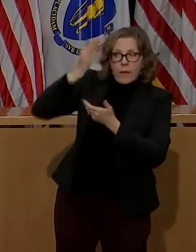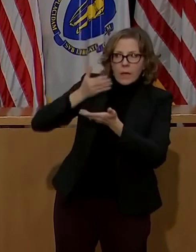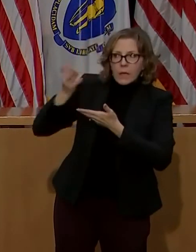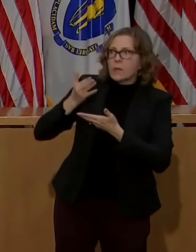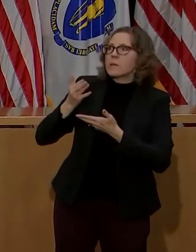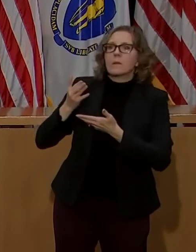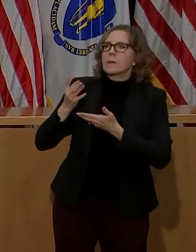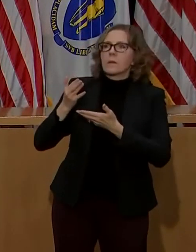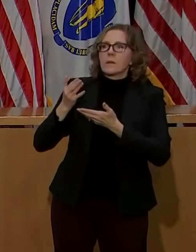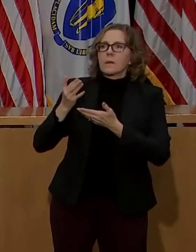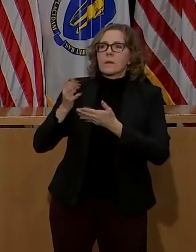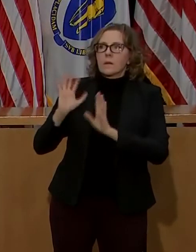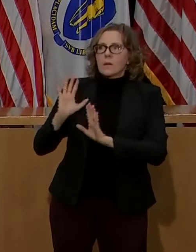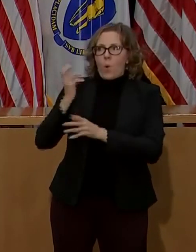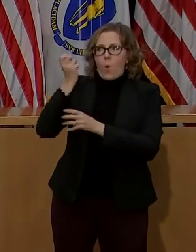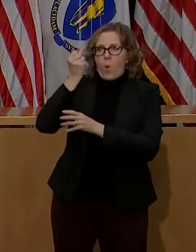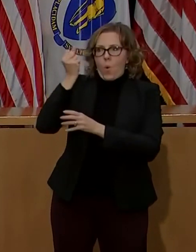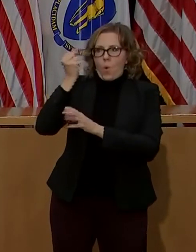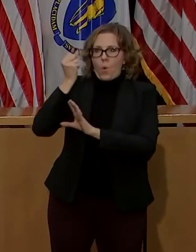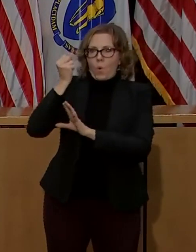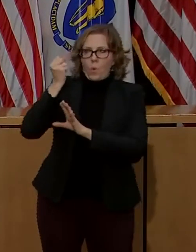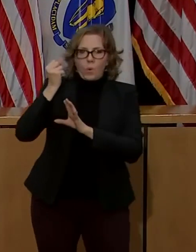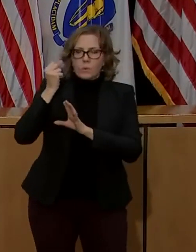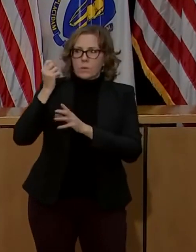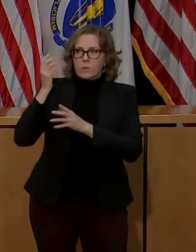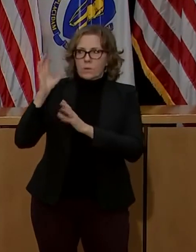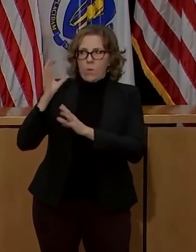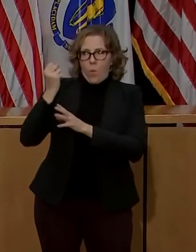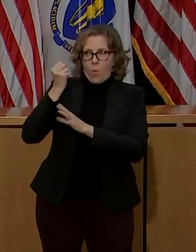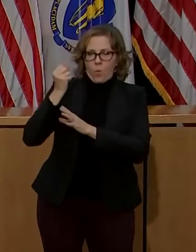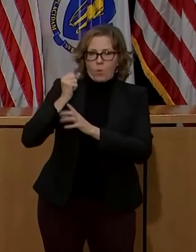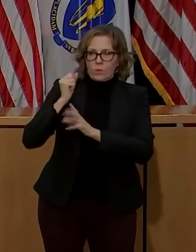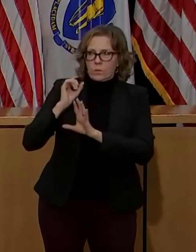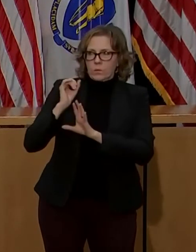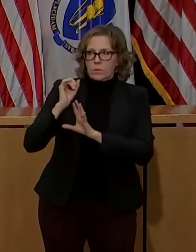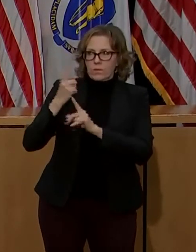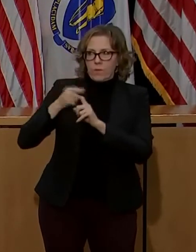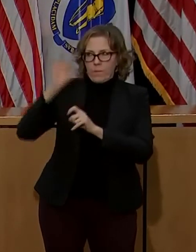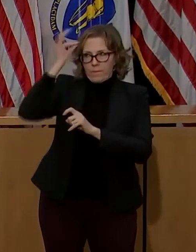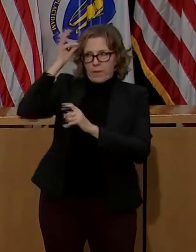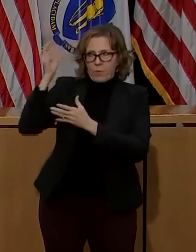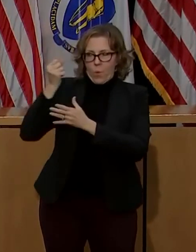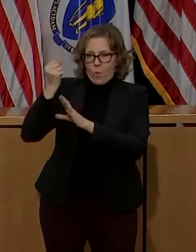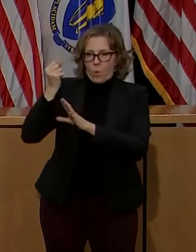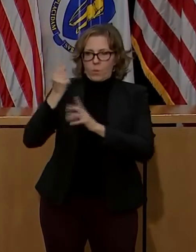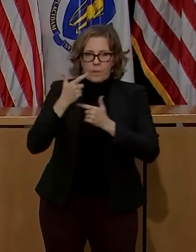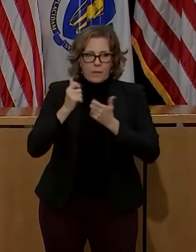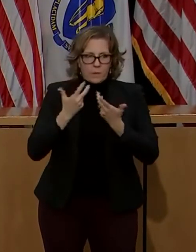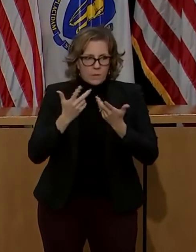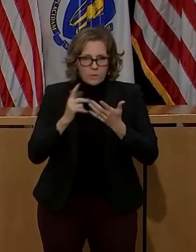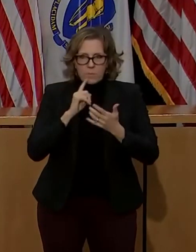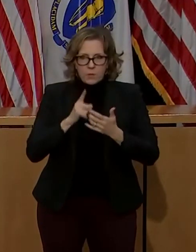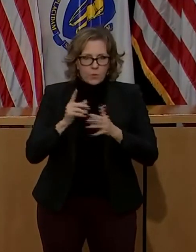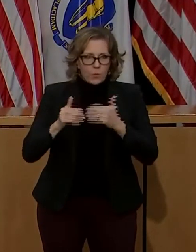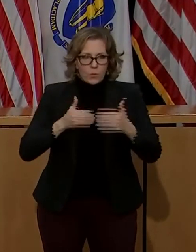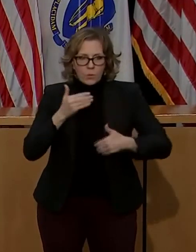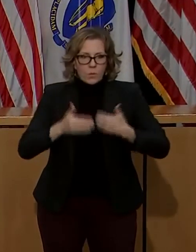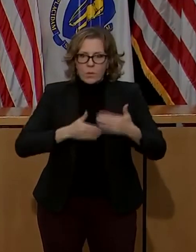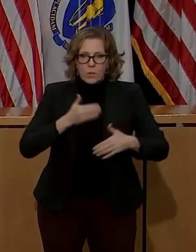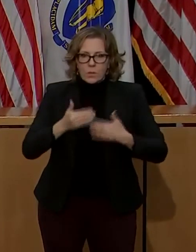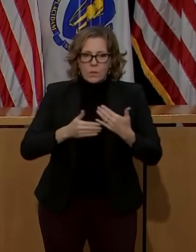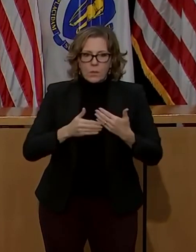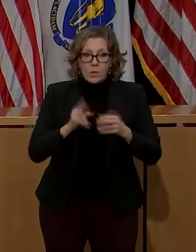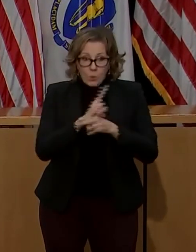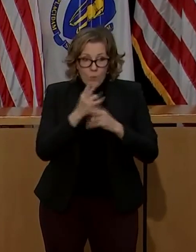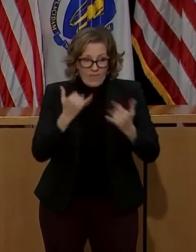back doses and halt further vaccine allocation into the federal program in order for the federal program to